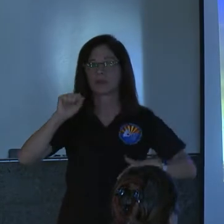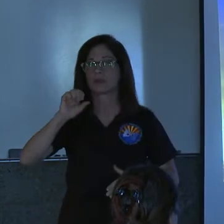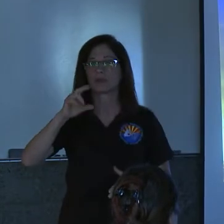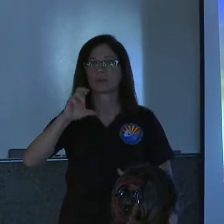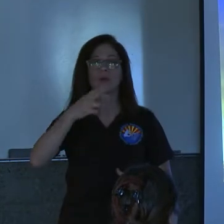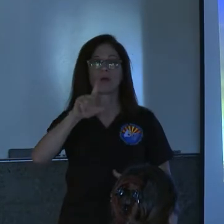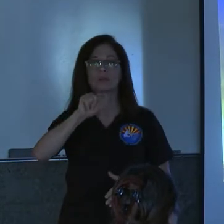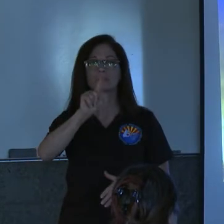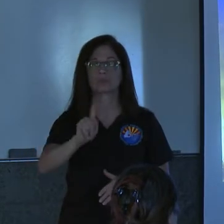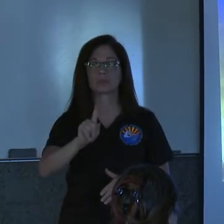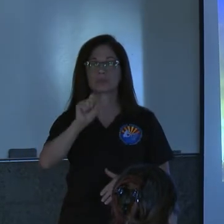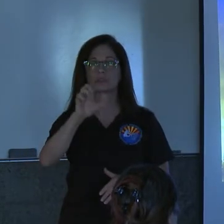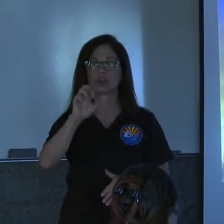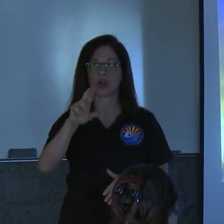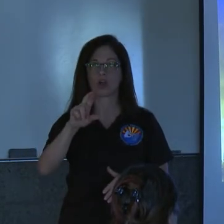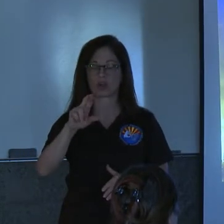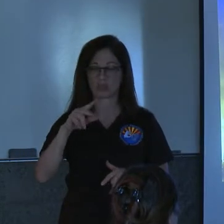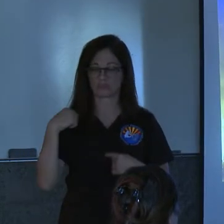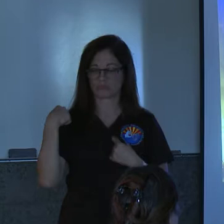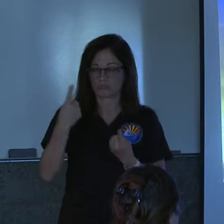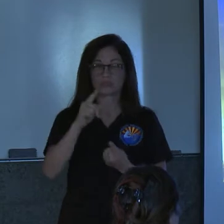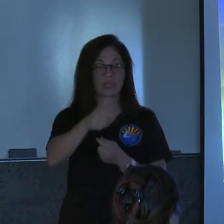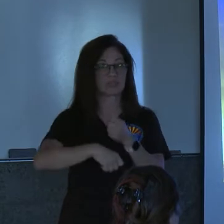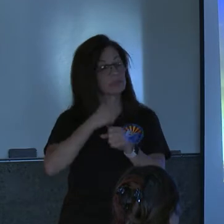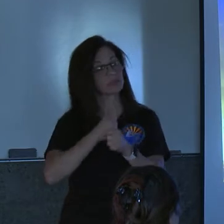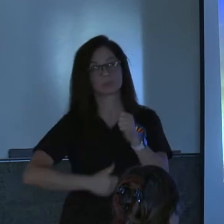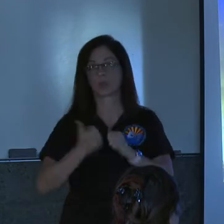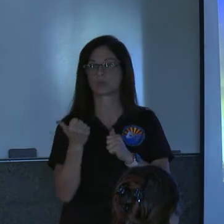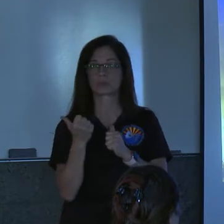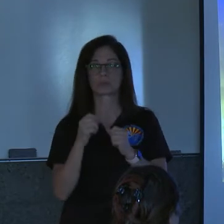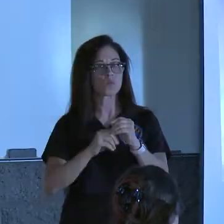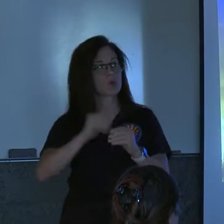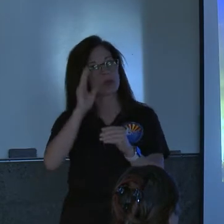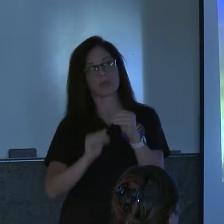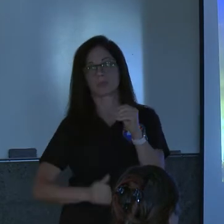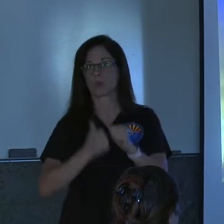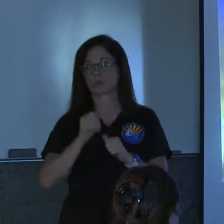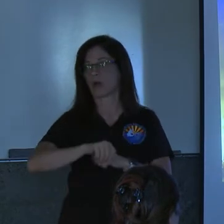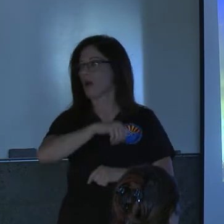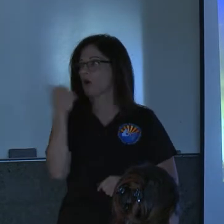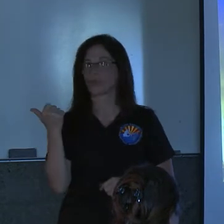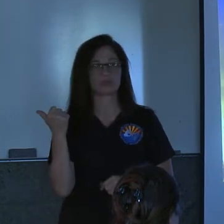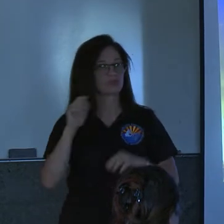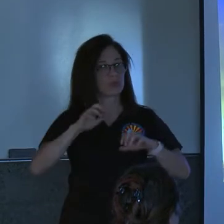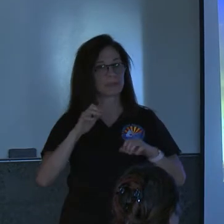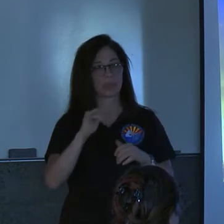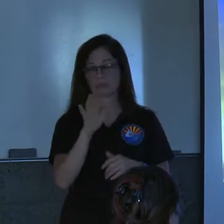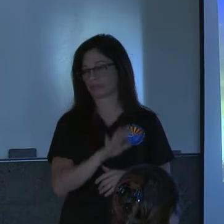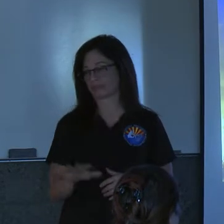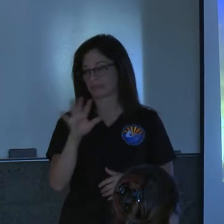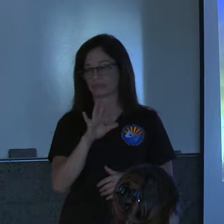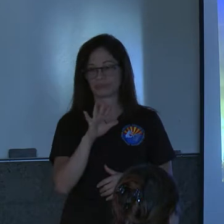that we've seen in the past 10 years um this one surpassed most of the others by uh by uh